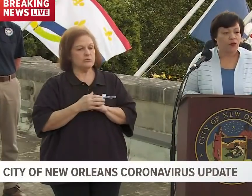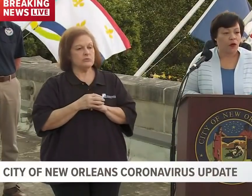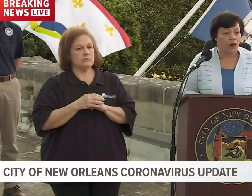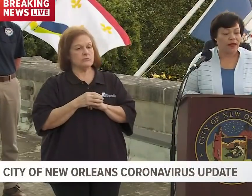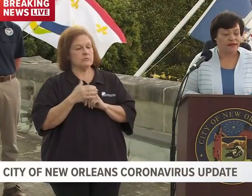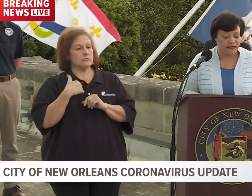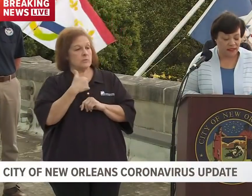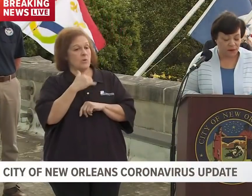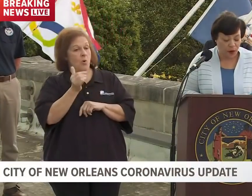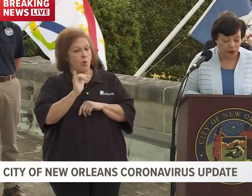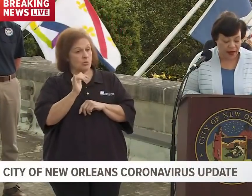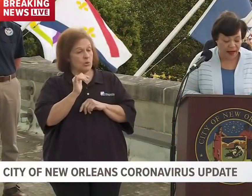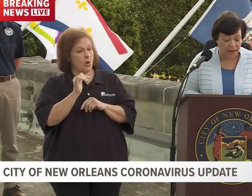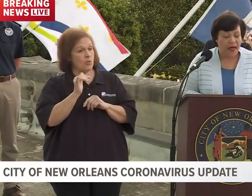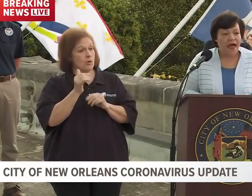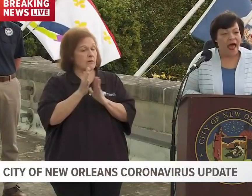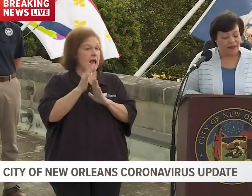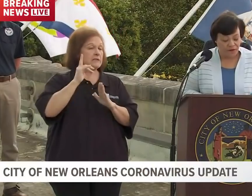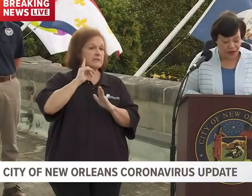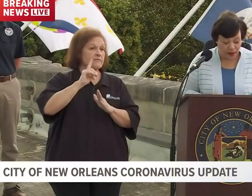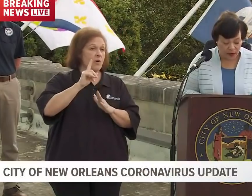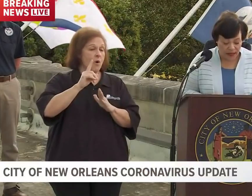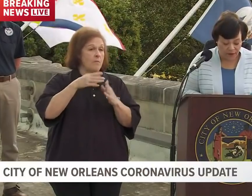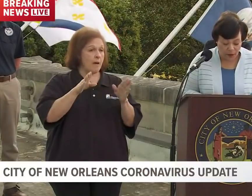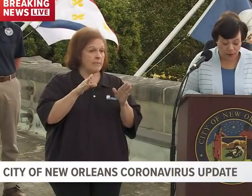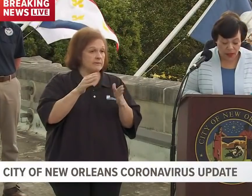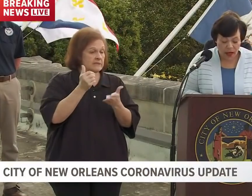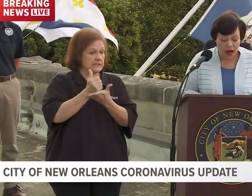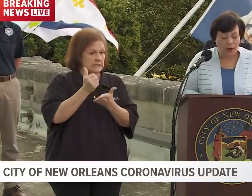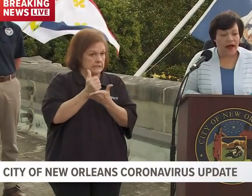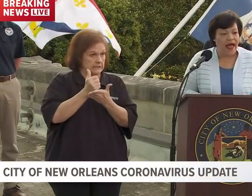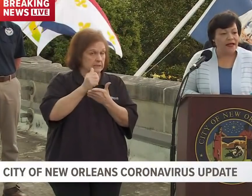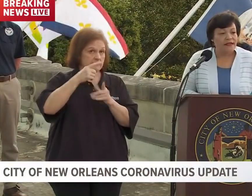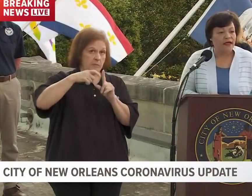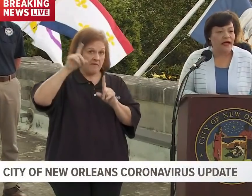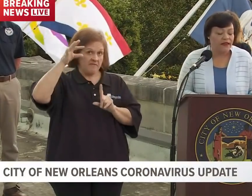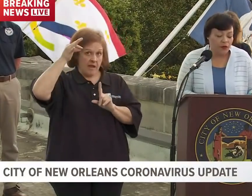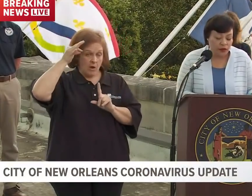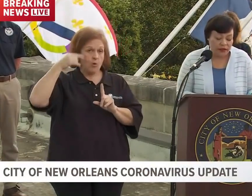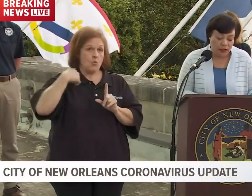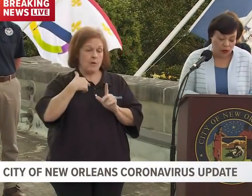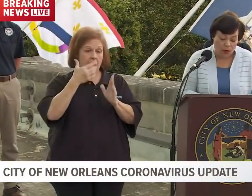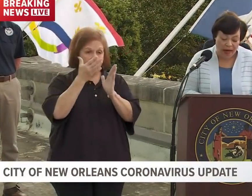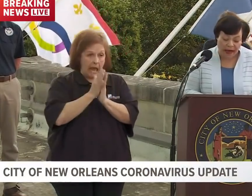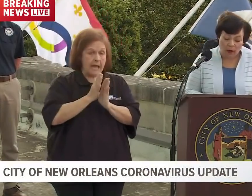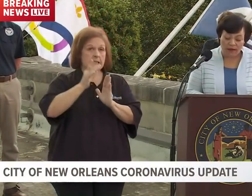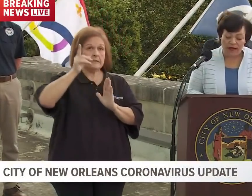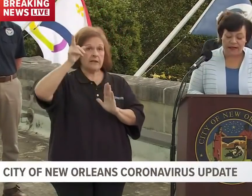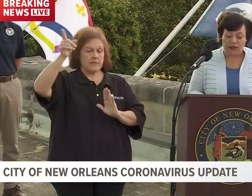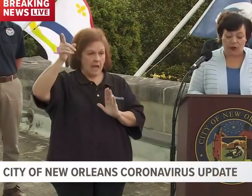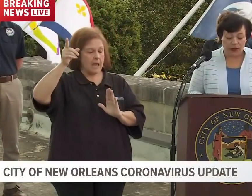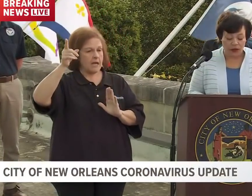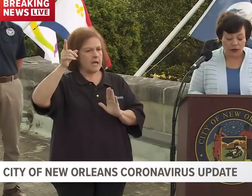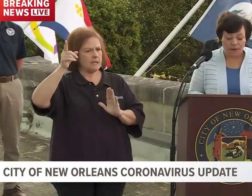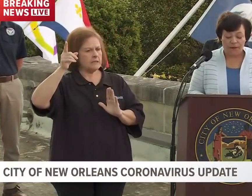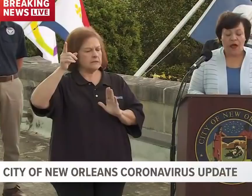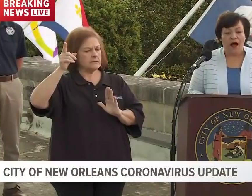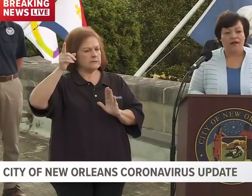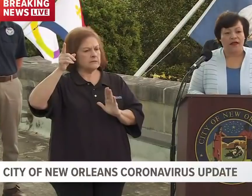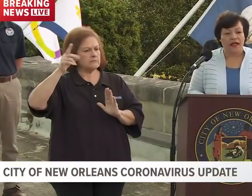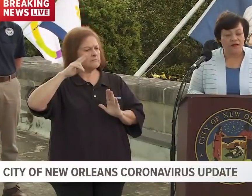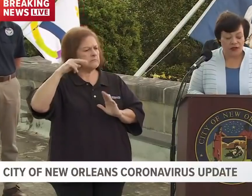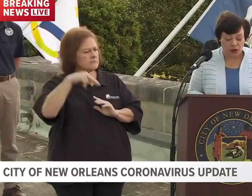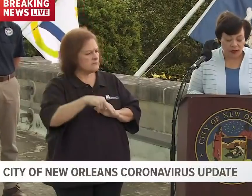individual assistance program at the federal level. We're asking that they really circle back on this to include